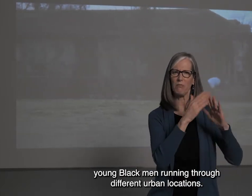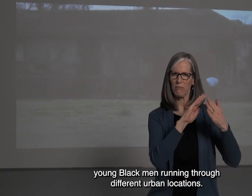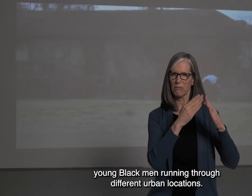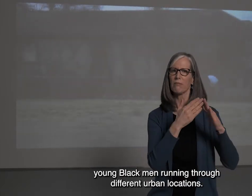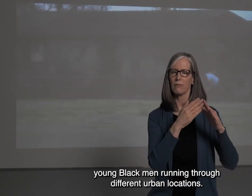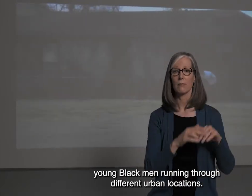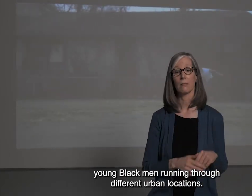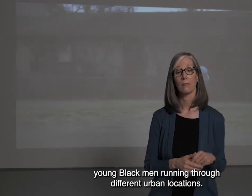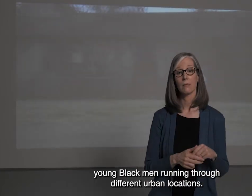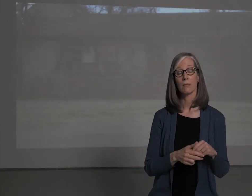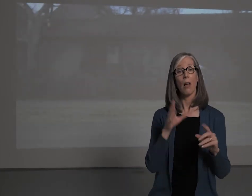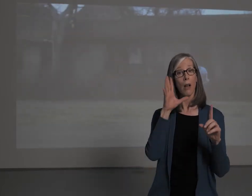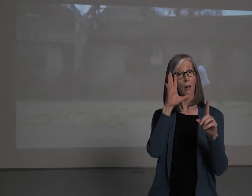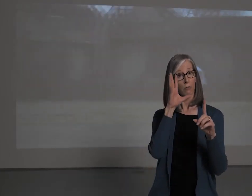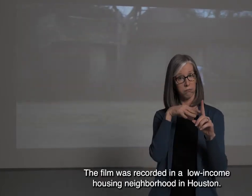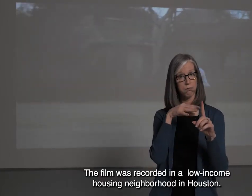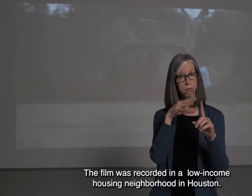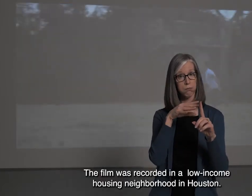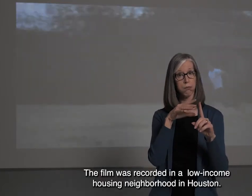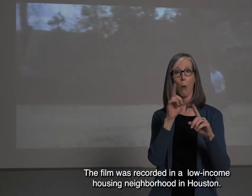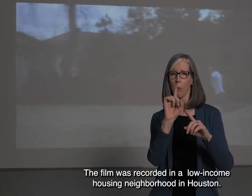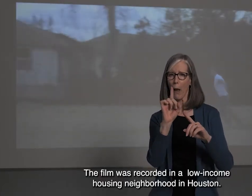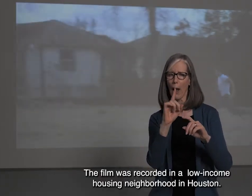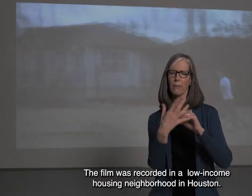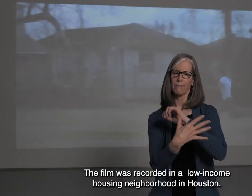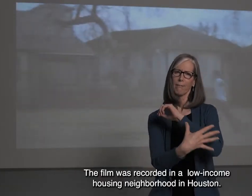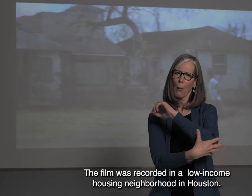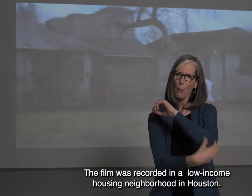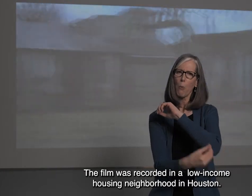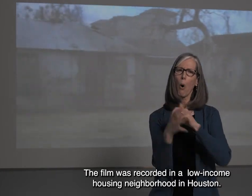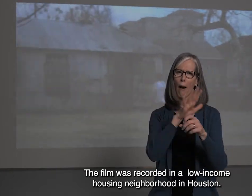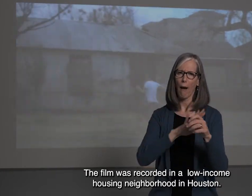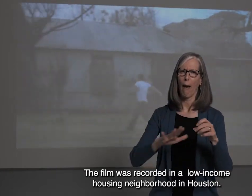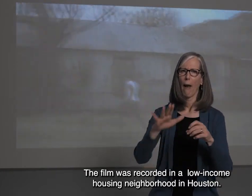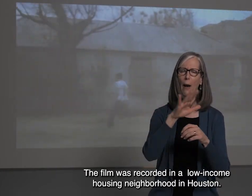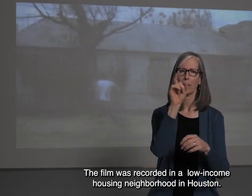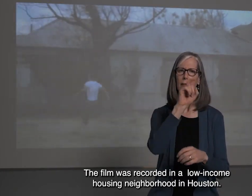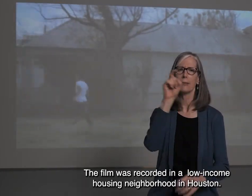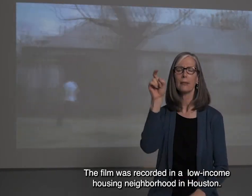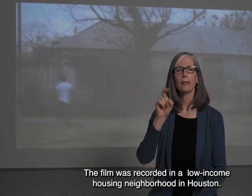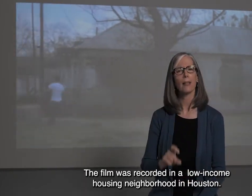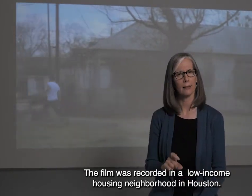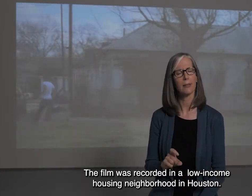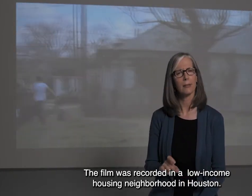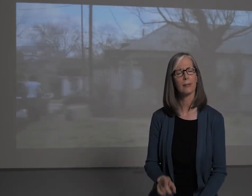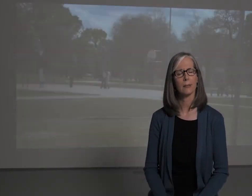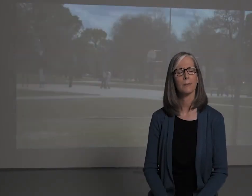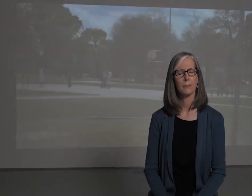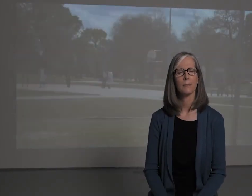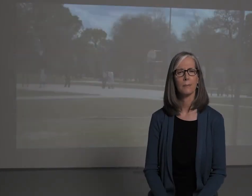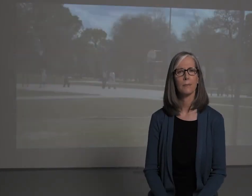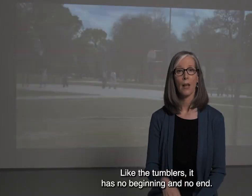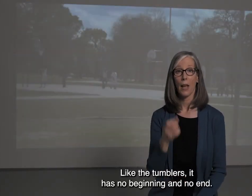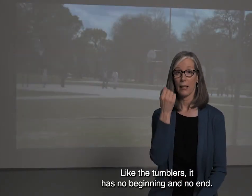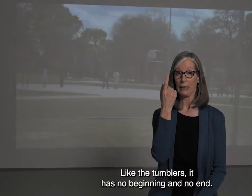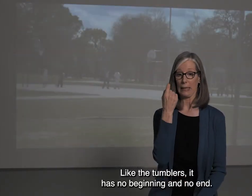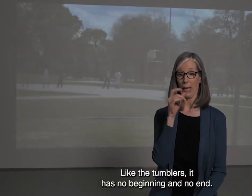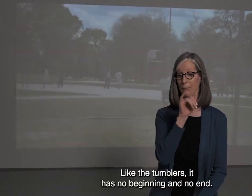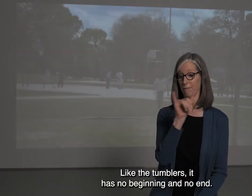locations. The film was recorded in a low-income housing neighborhood in Houston. Like the tumblers, it